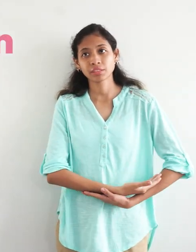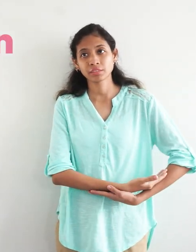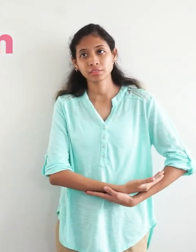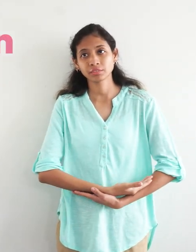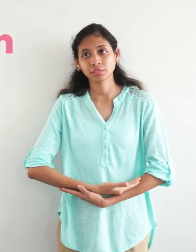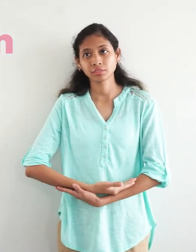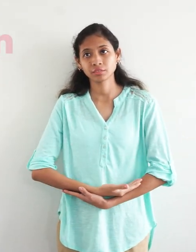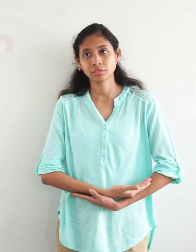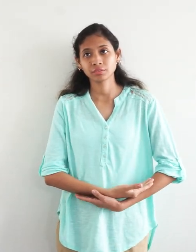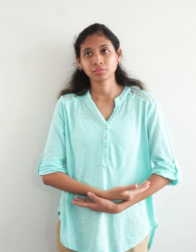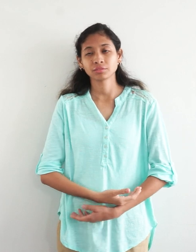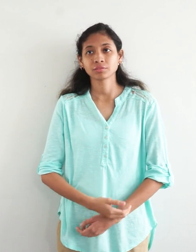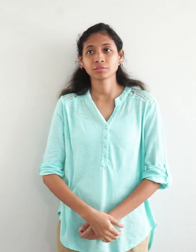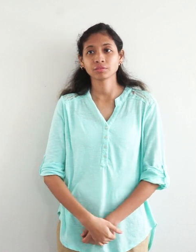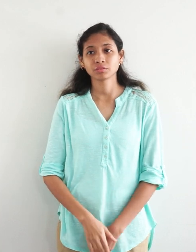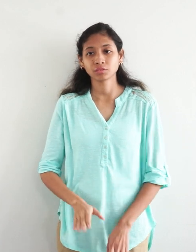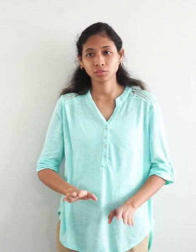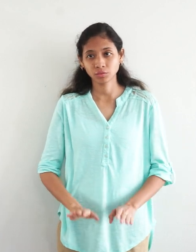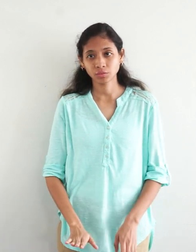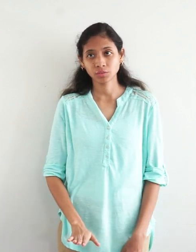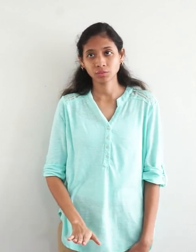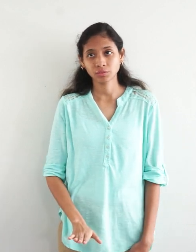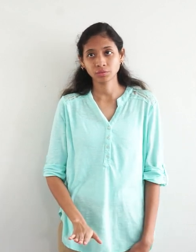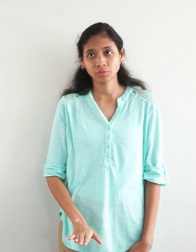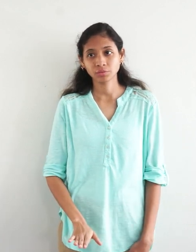child, children,